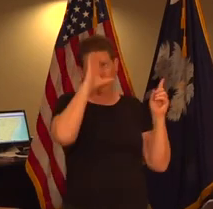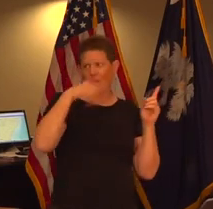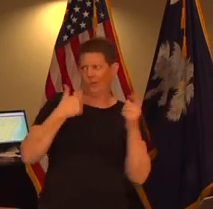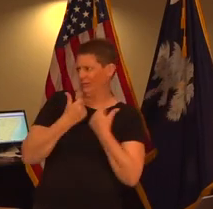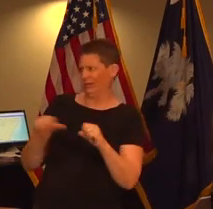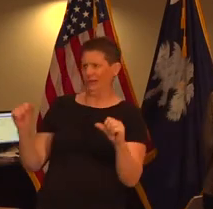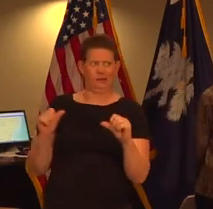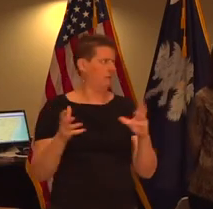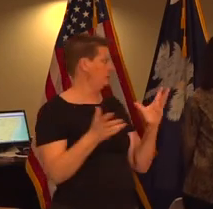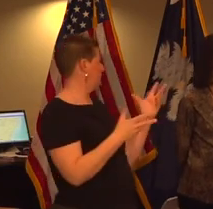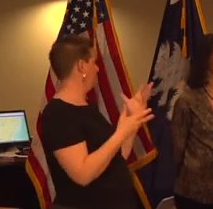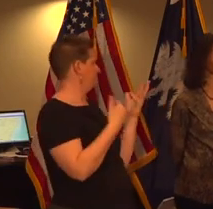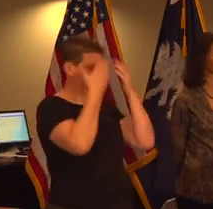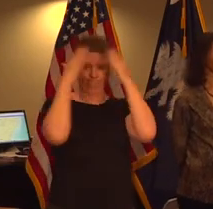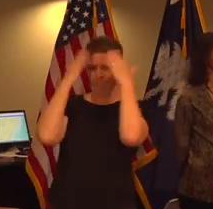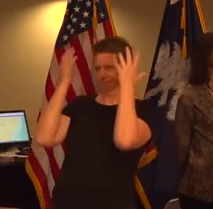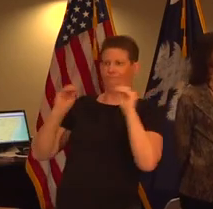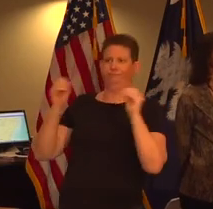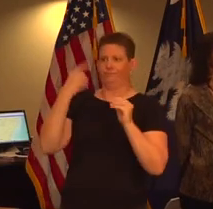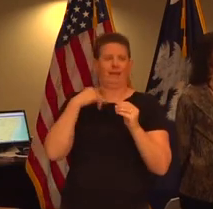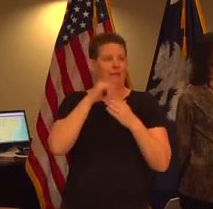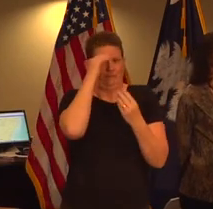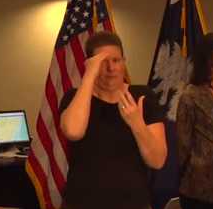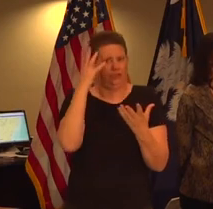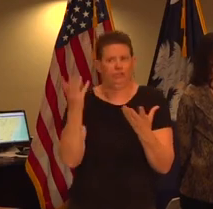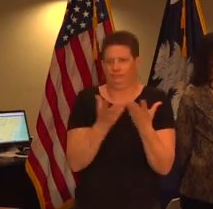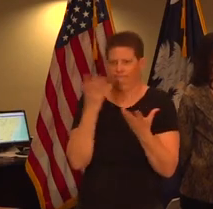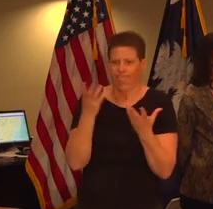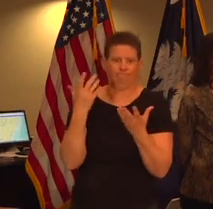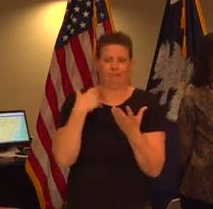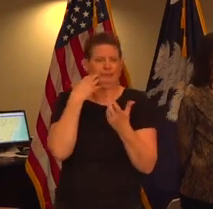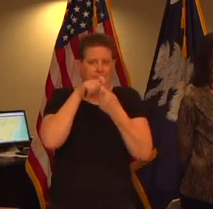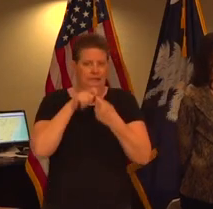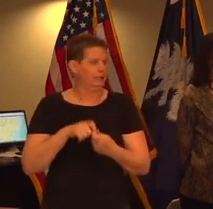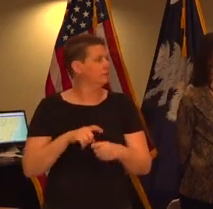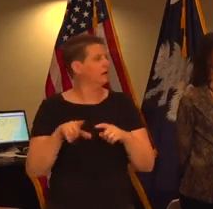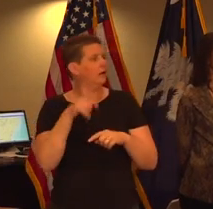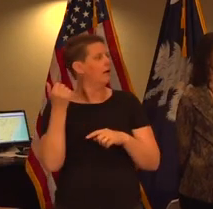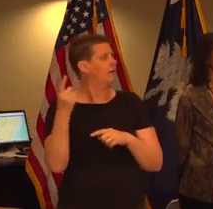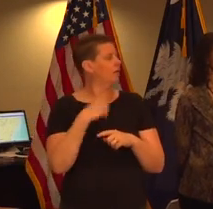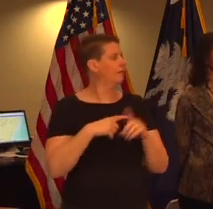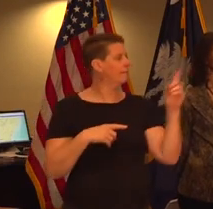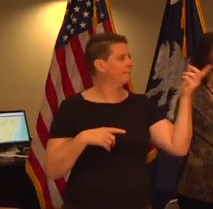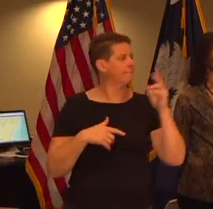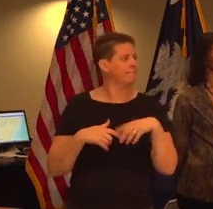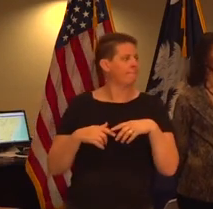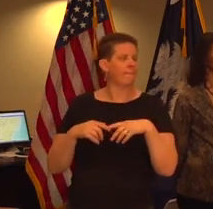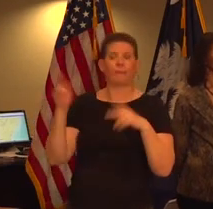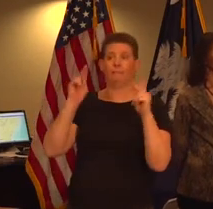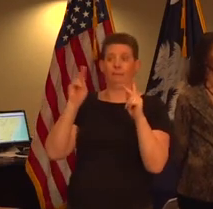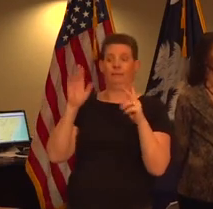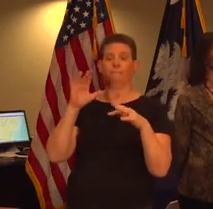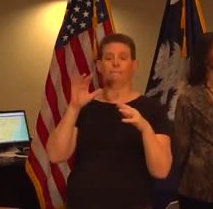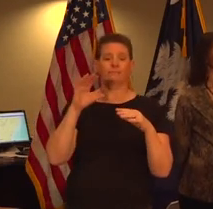i don't have the details i don't have that information i don't have any details my other question um from the viewers beauty